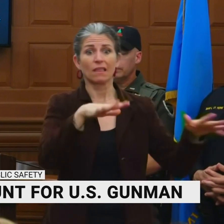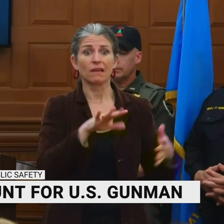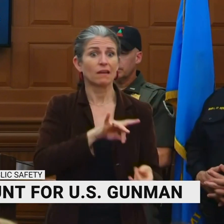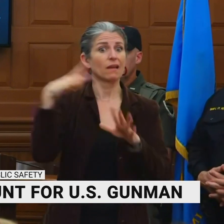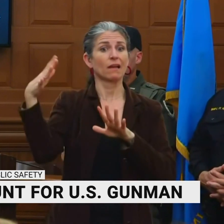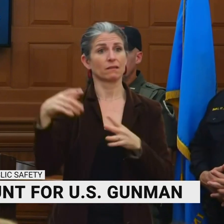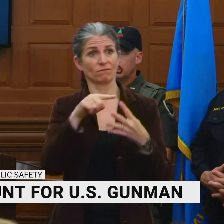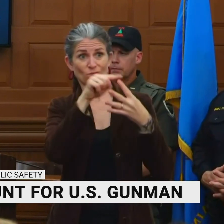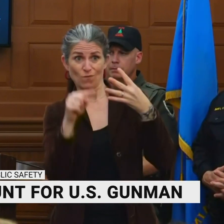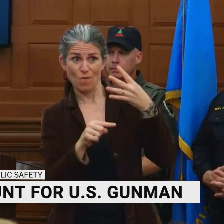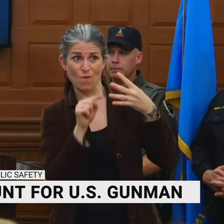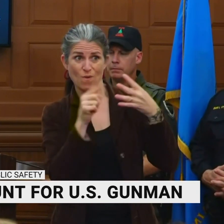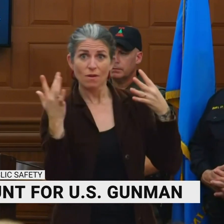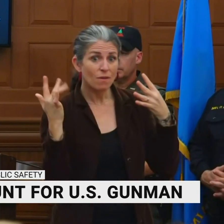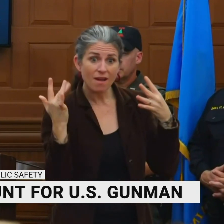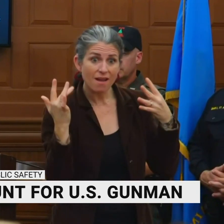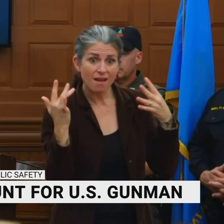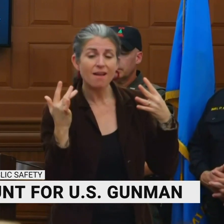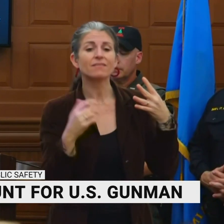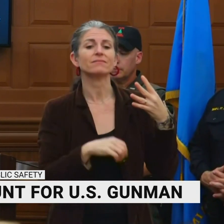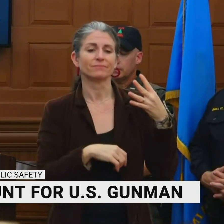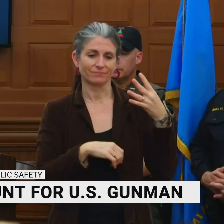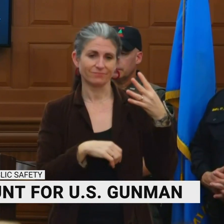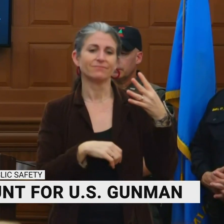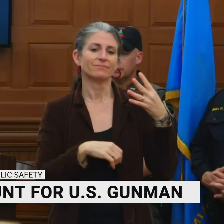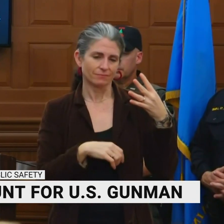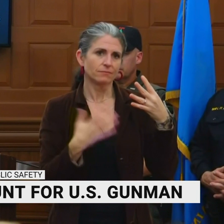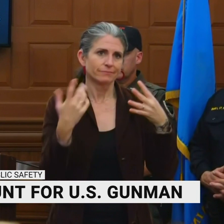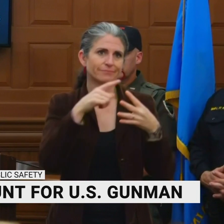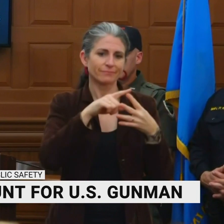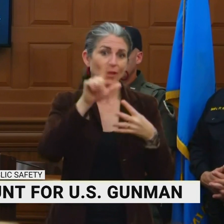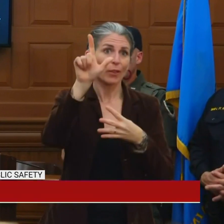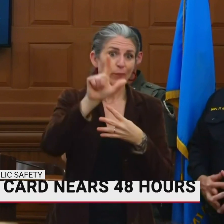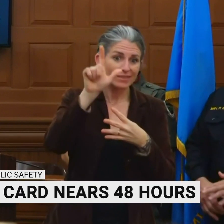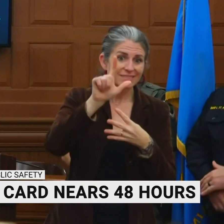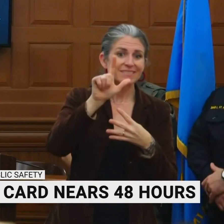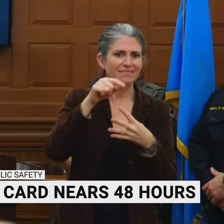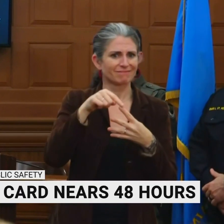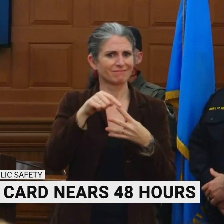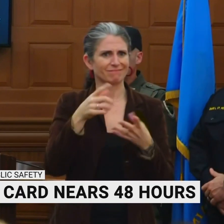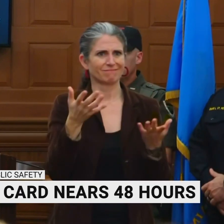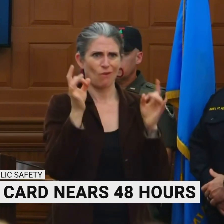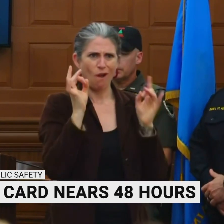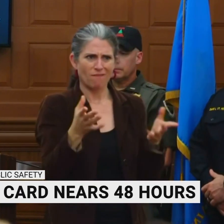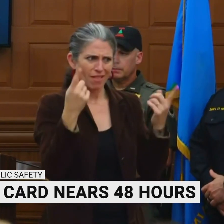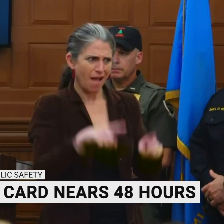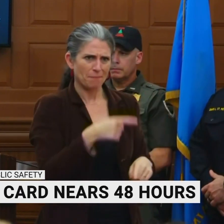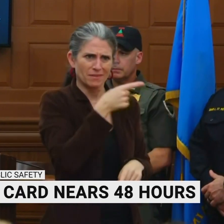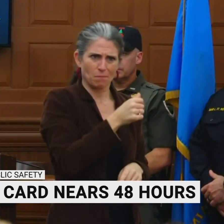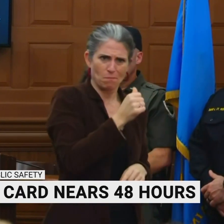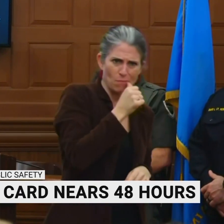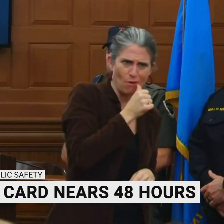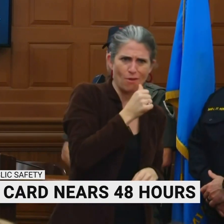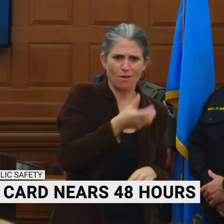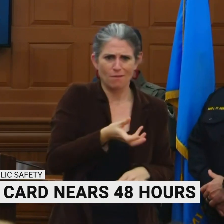particular, clearly with Lewiston and the two tragic situations here, the two locations we've already talked about. And then you have Lisbon